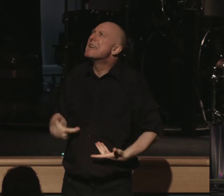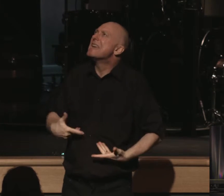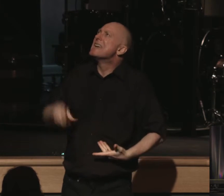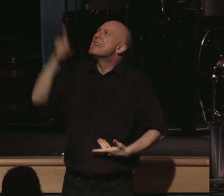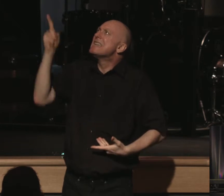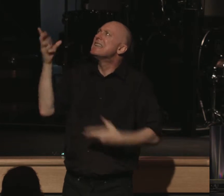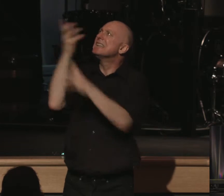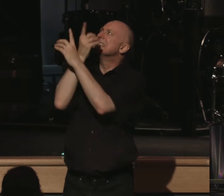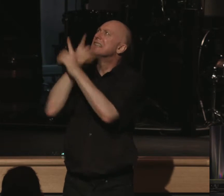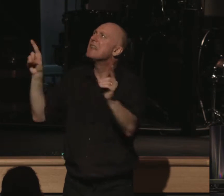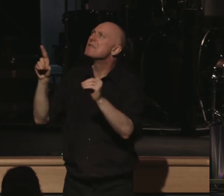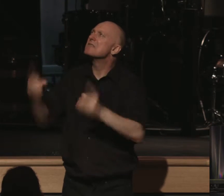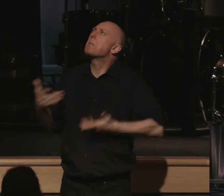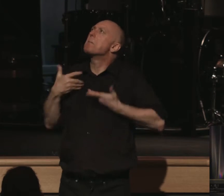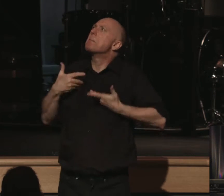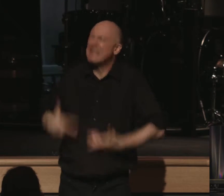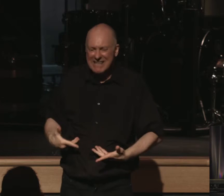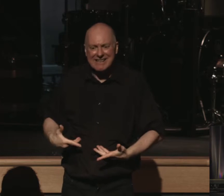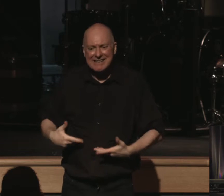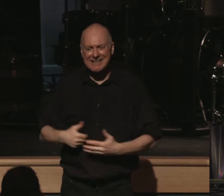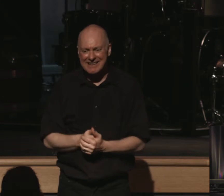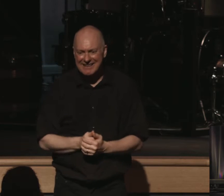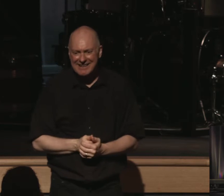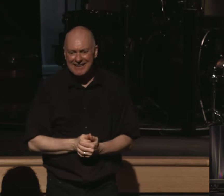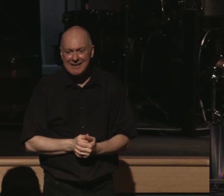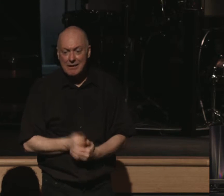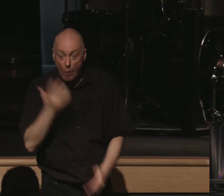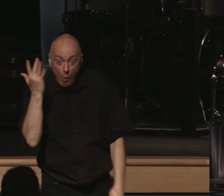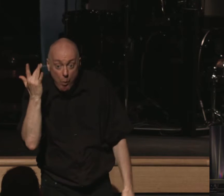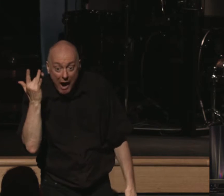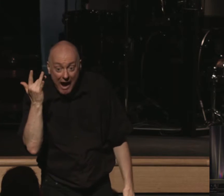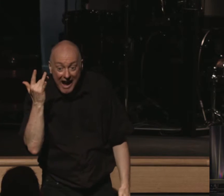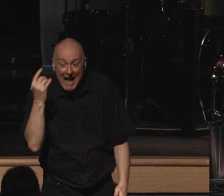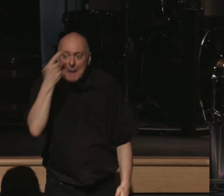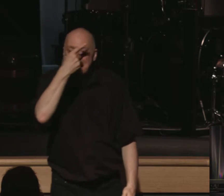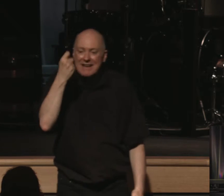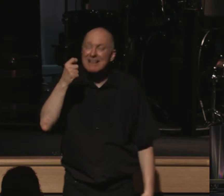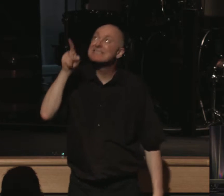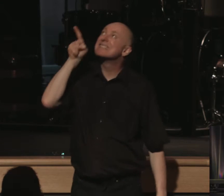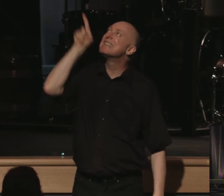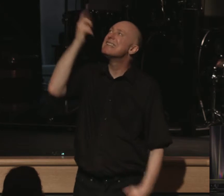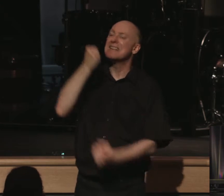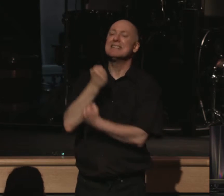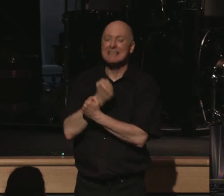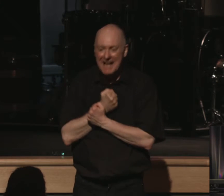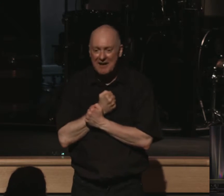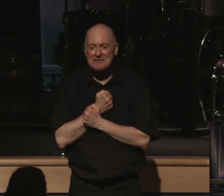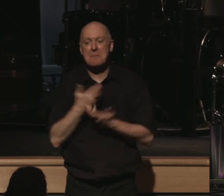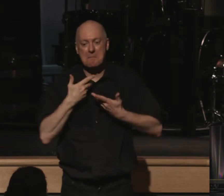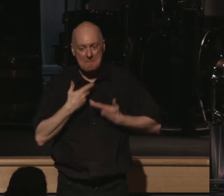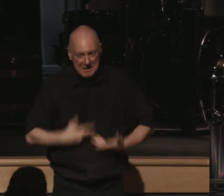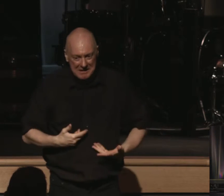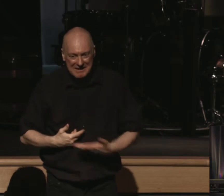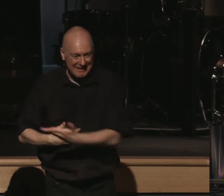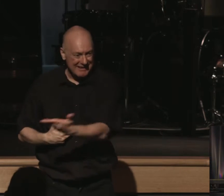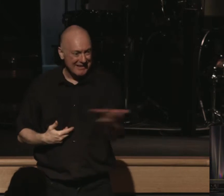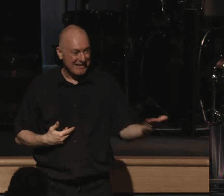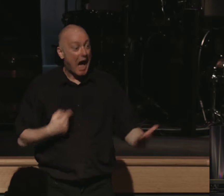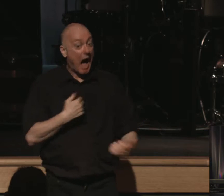delivers me. delivers Why? Because he loves me. And I love him right back,